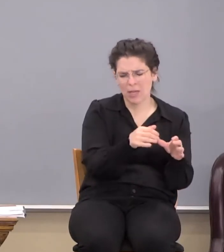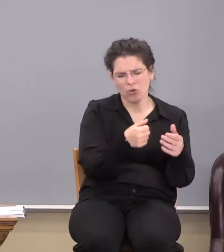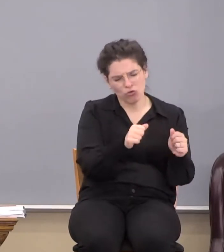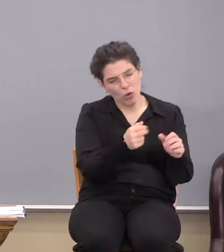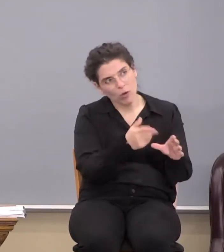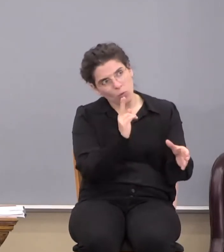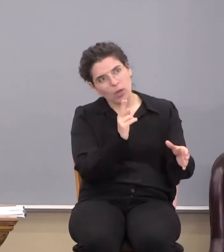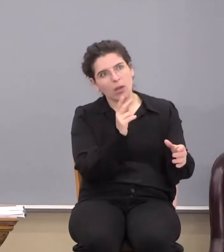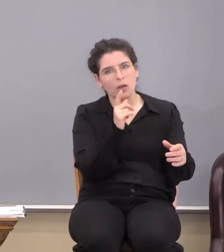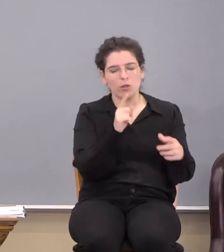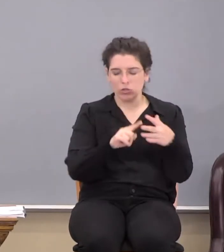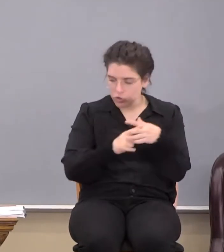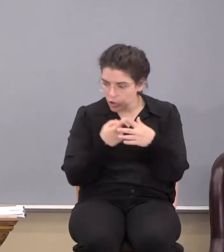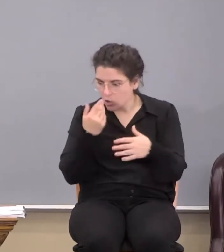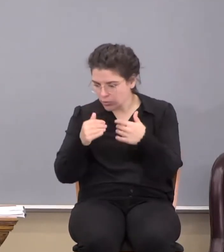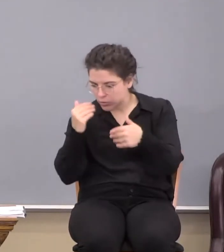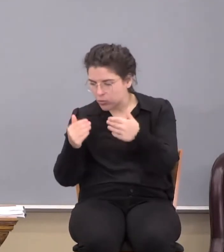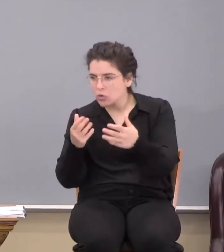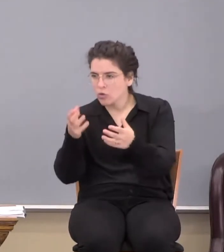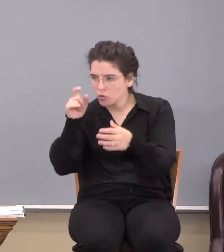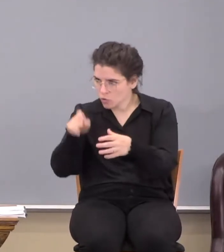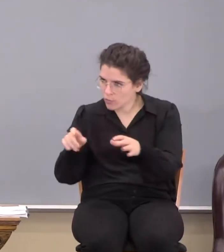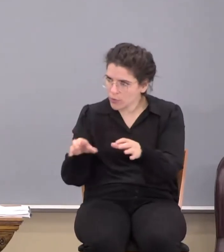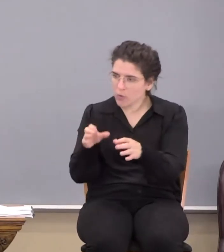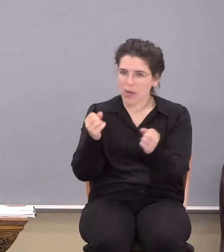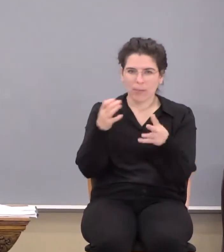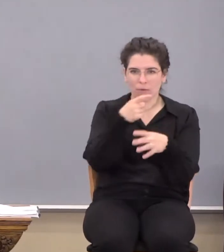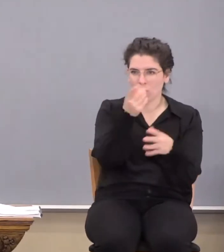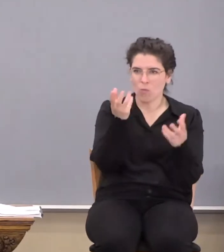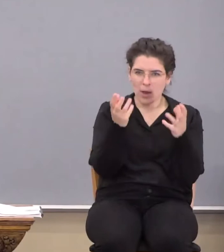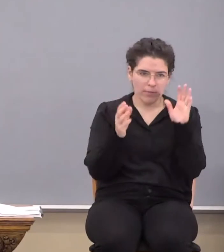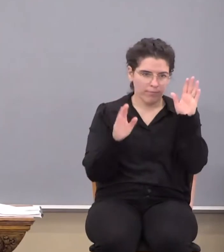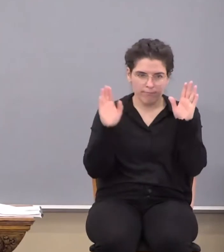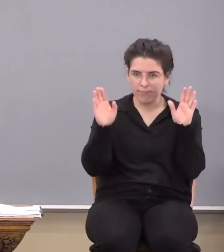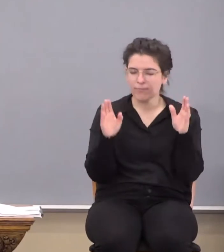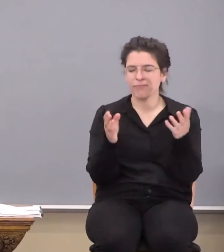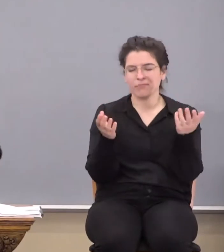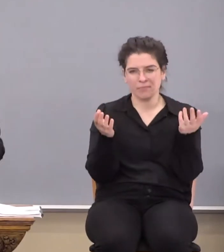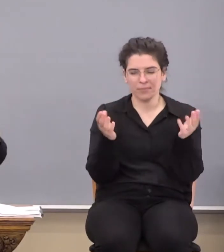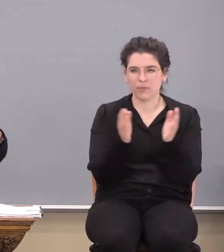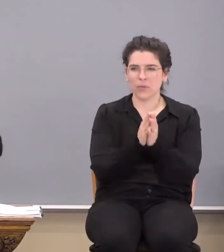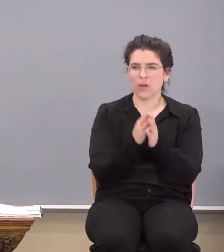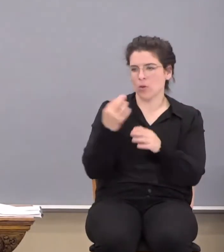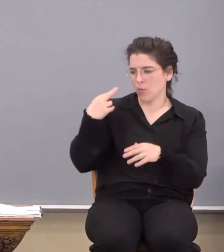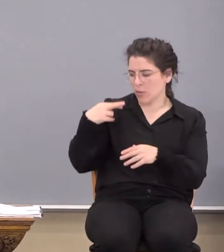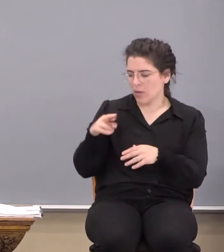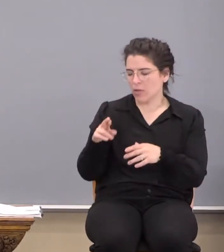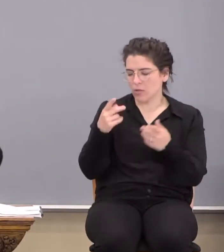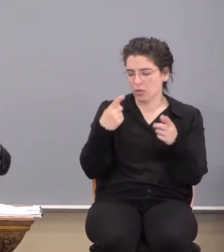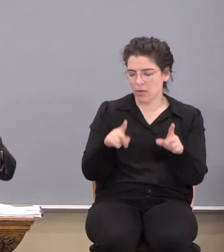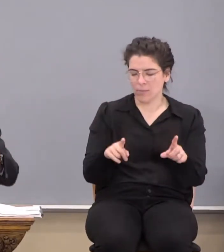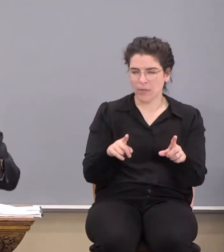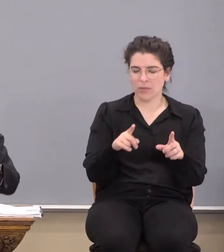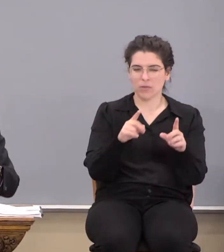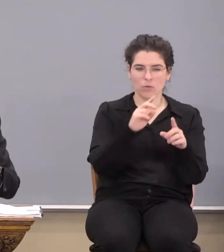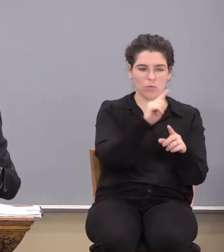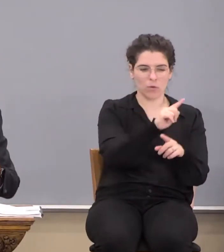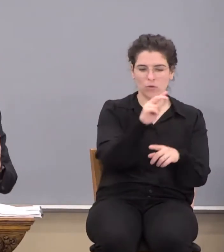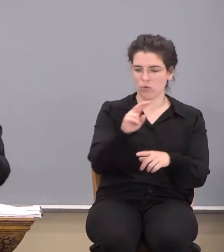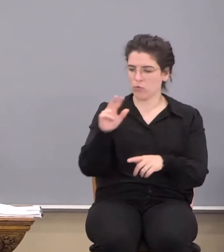you haven't quit yet, and start doing whatever you think you ought to be doing? How many of want to do that? And so, religion comes along, the three groups,